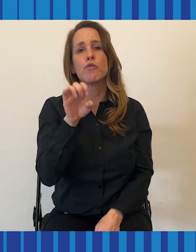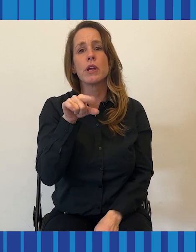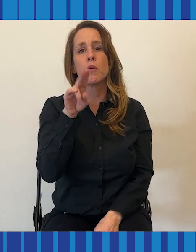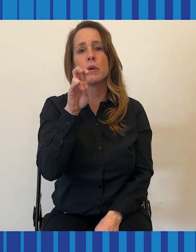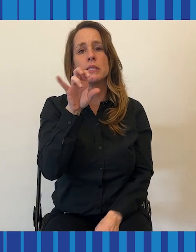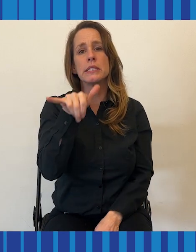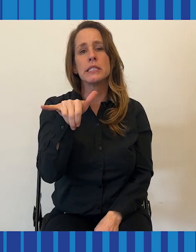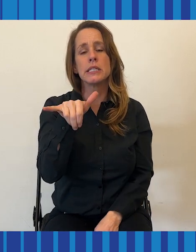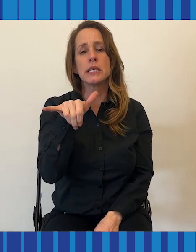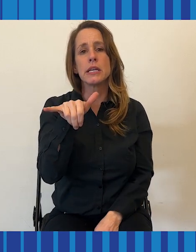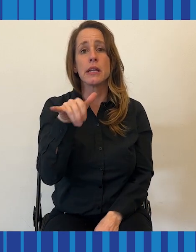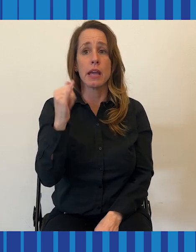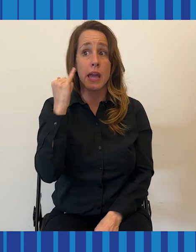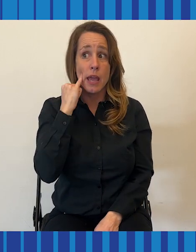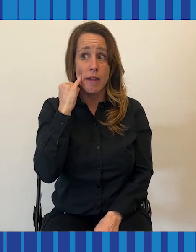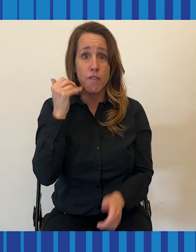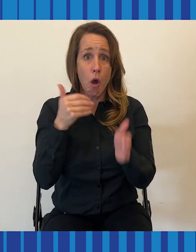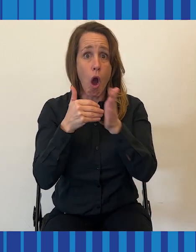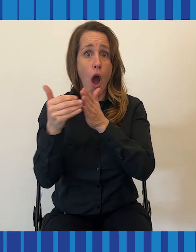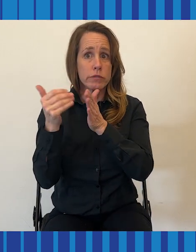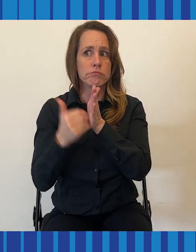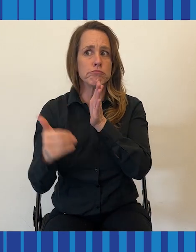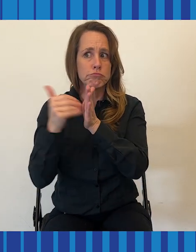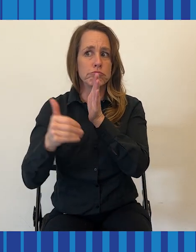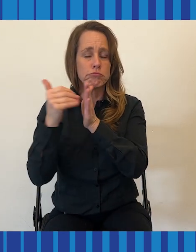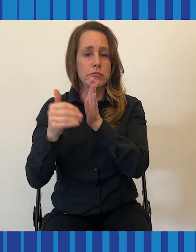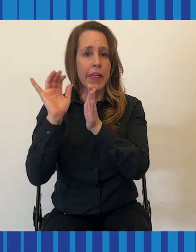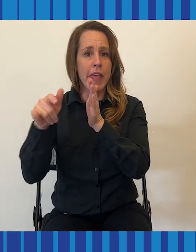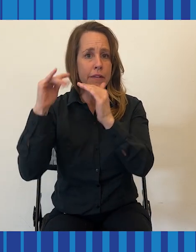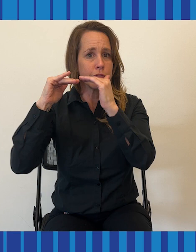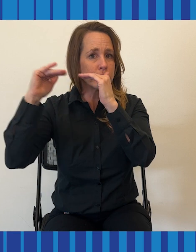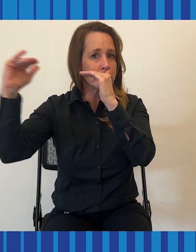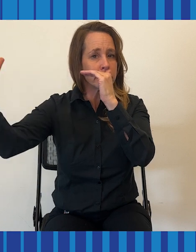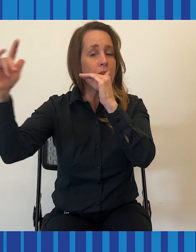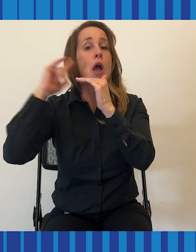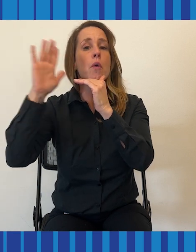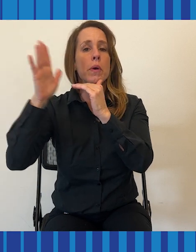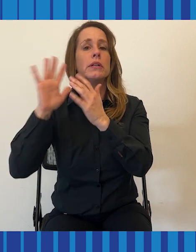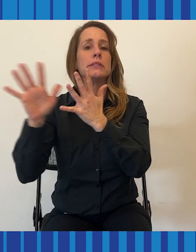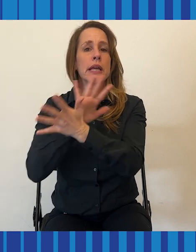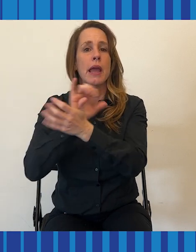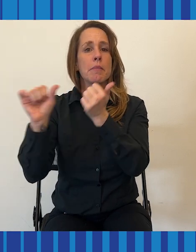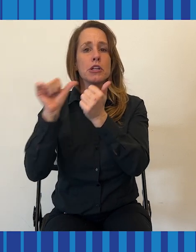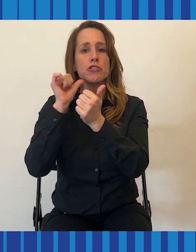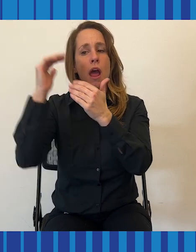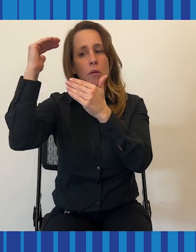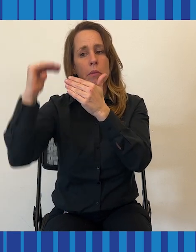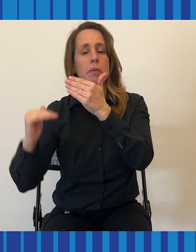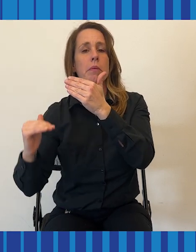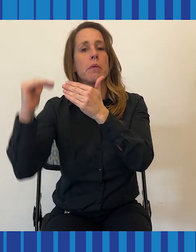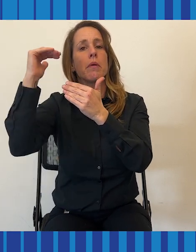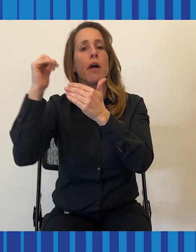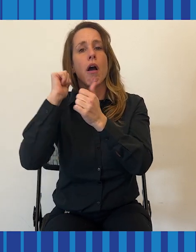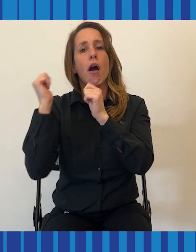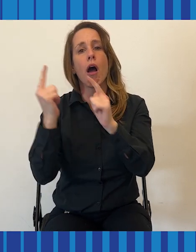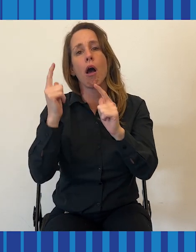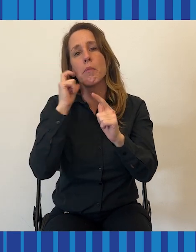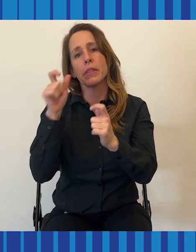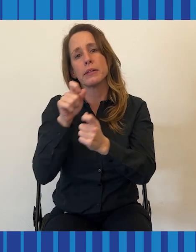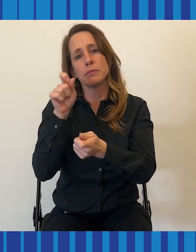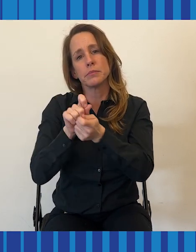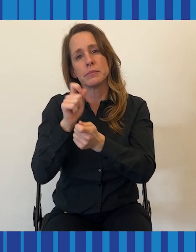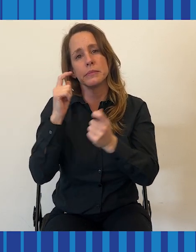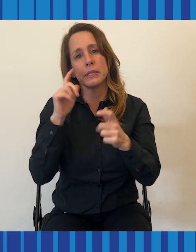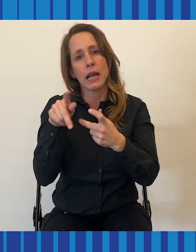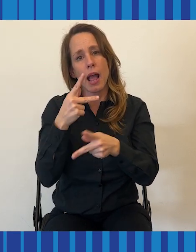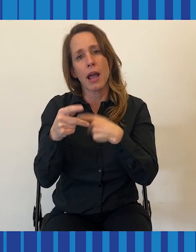frequencies that you are listening at that are going to be damaged. It won't damage the hearing necessarily equally, but on the